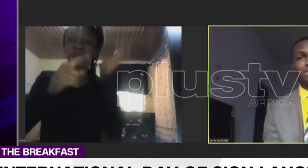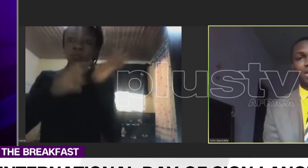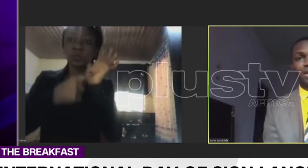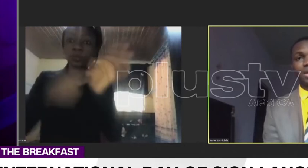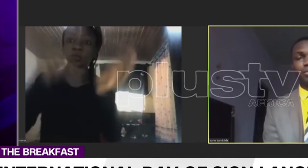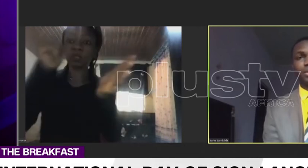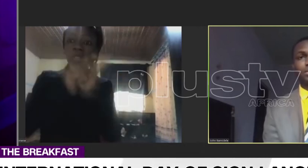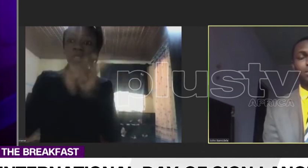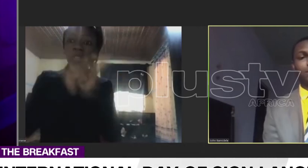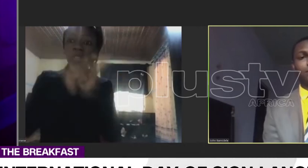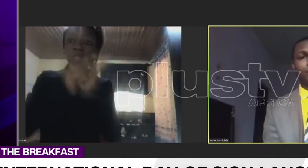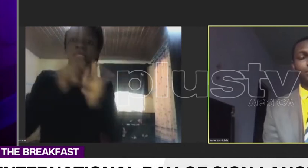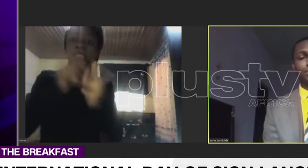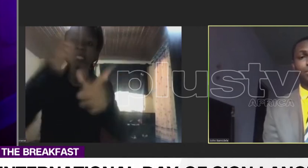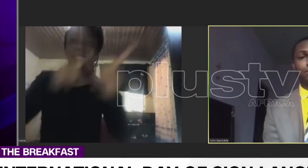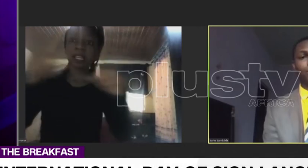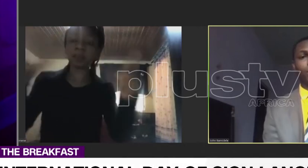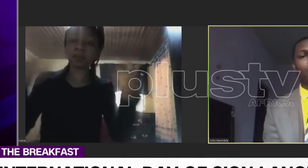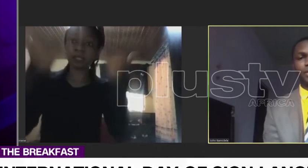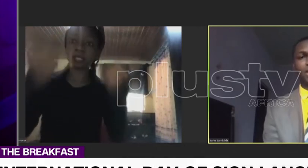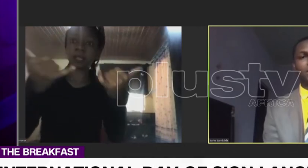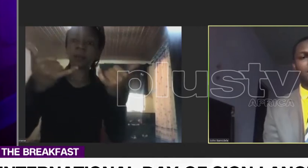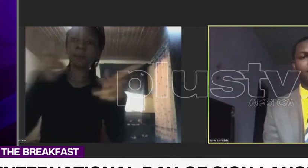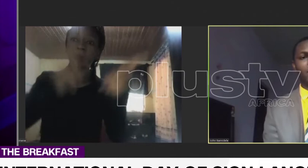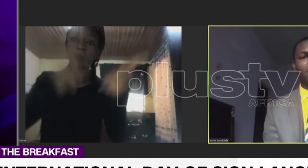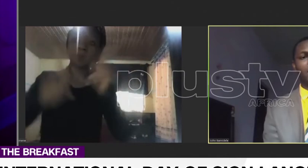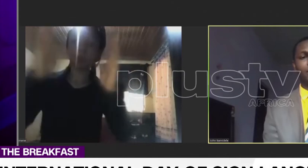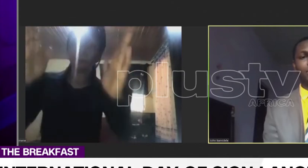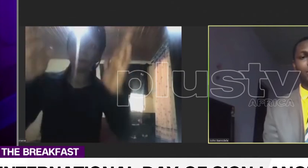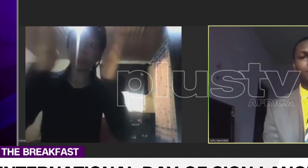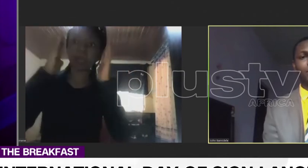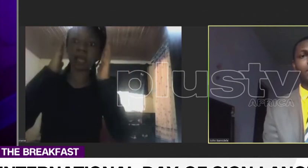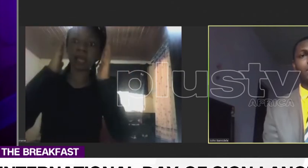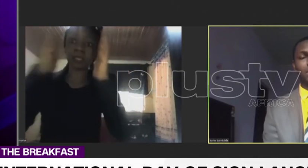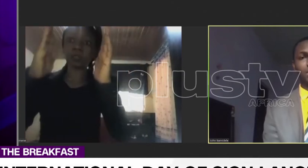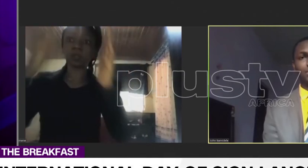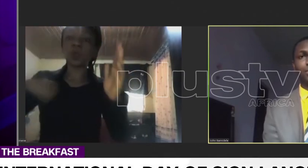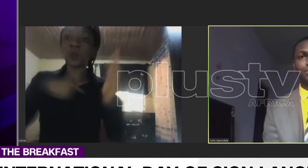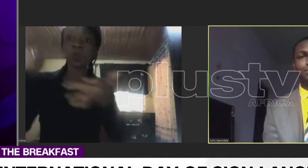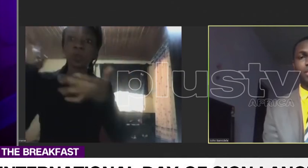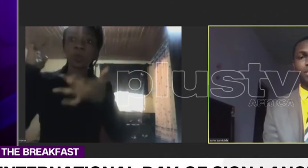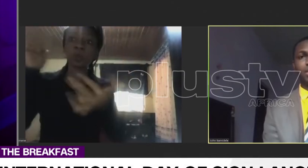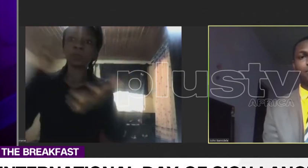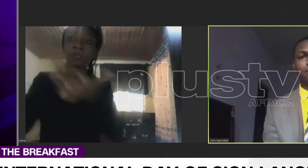language for you. So, we hope that in the very near future, it is going to be a popular